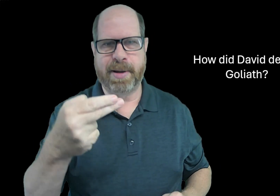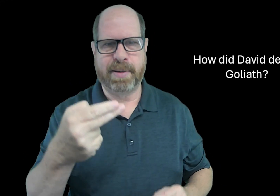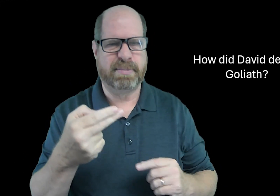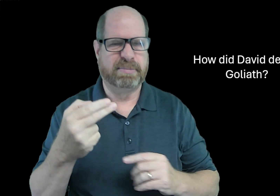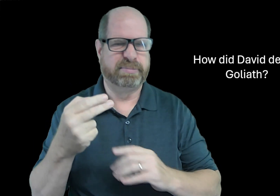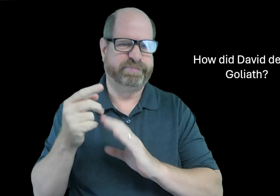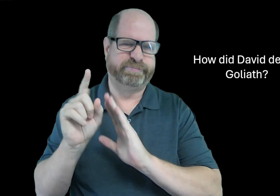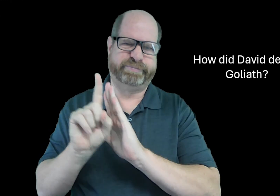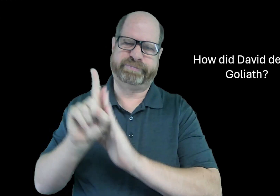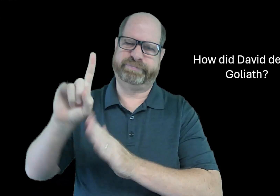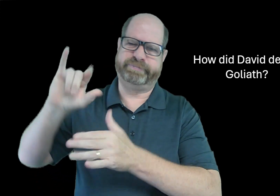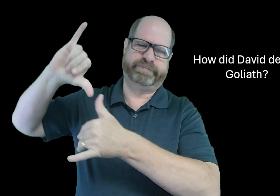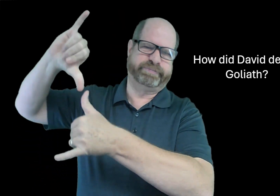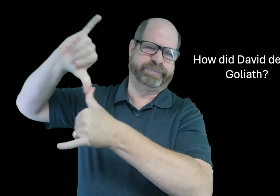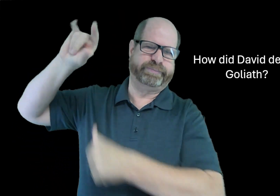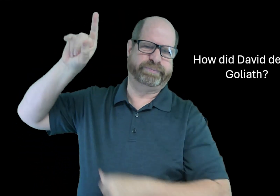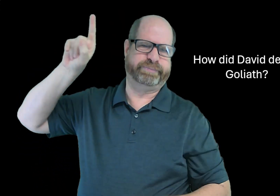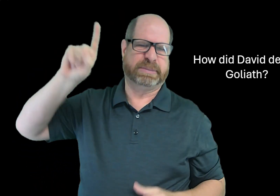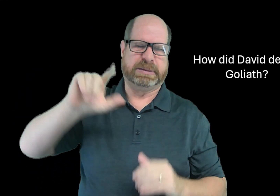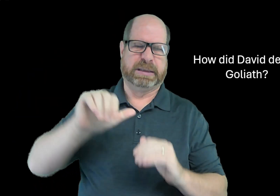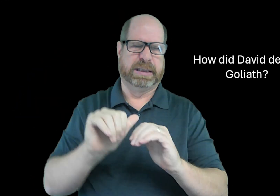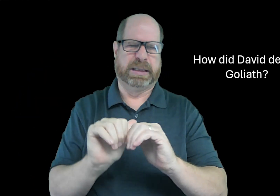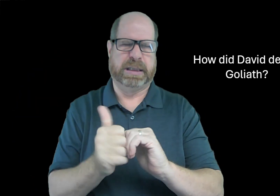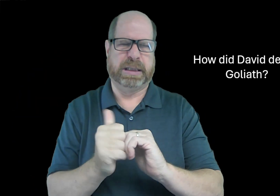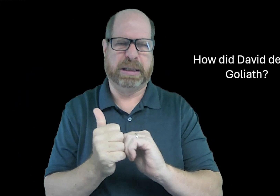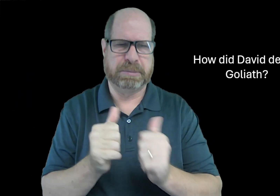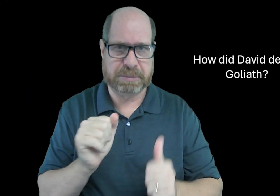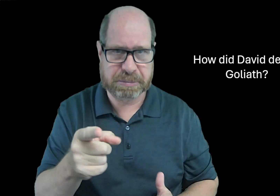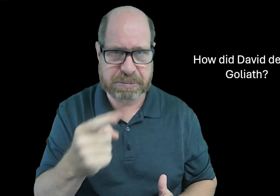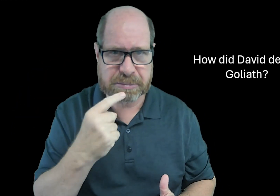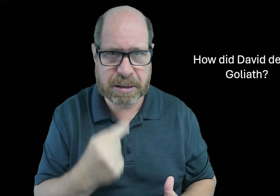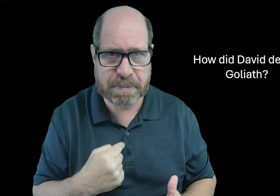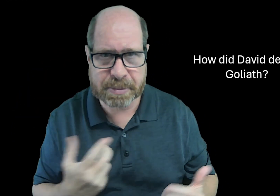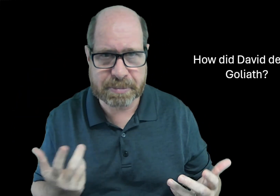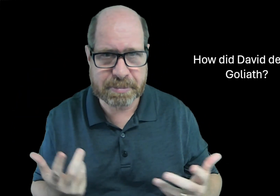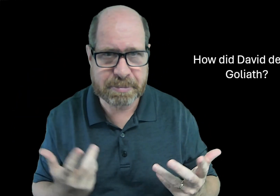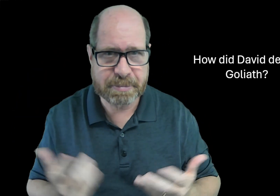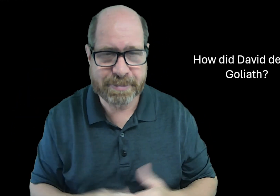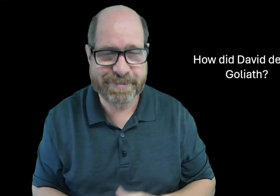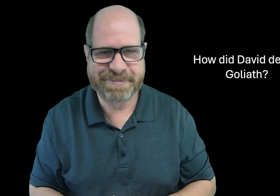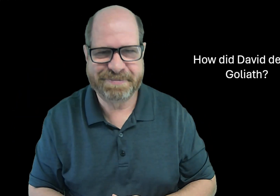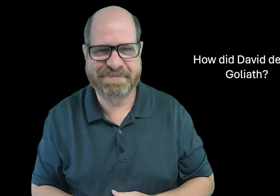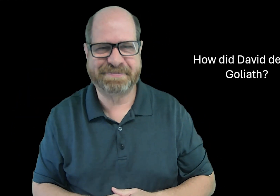Goliath. A real tall man. Can you tell me the answer?